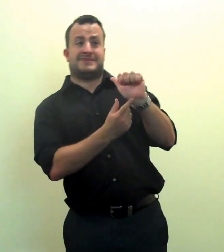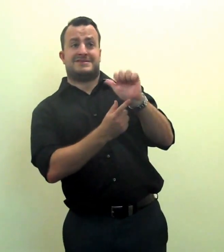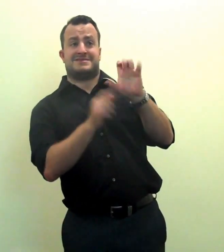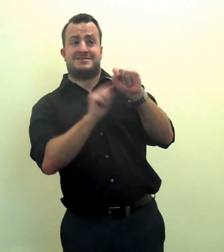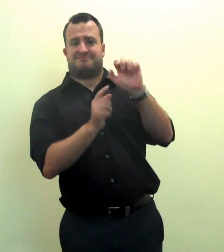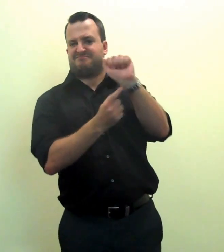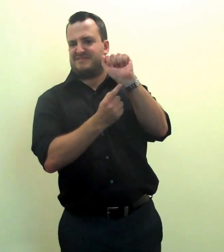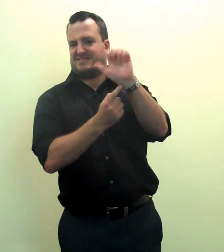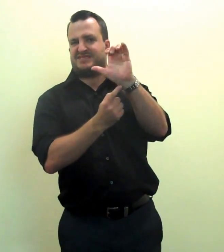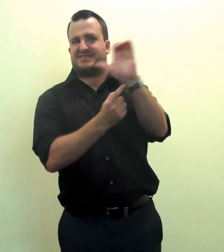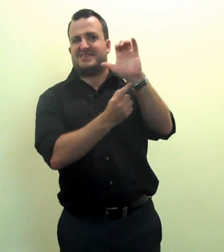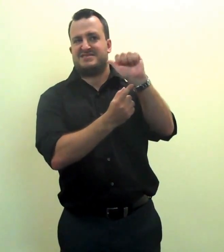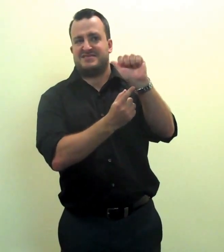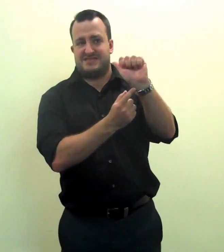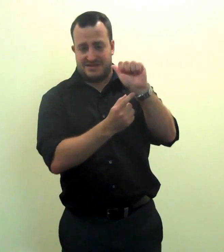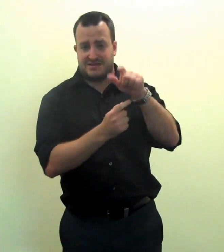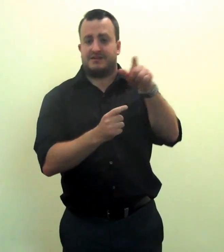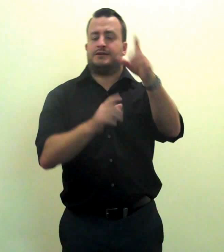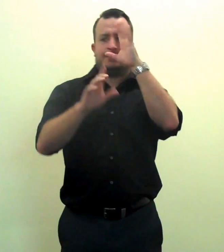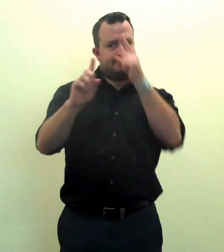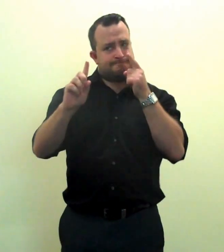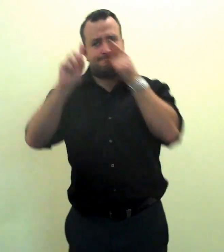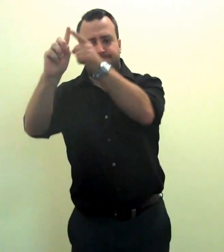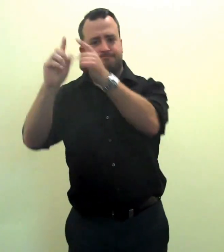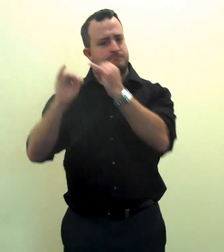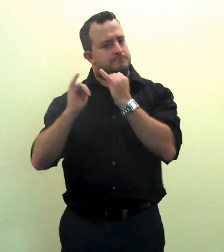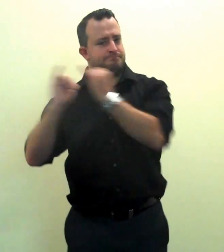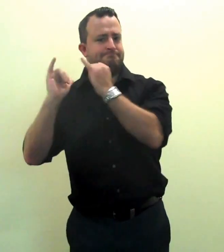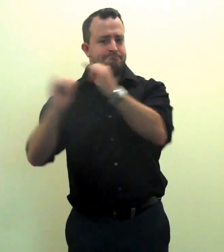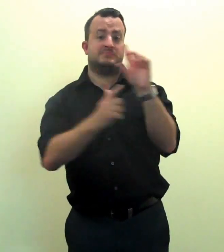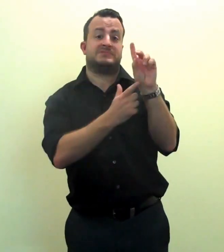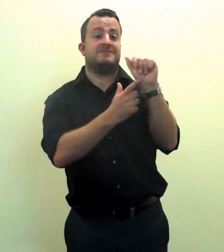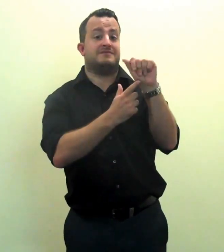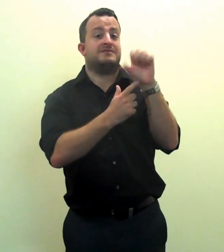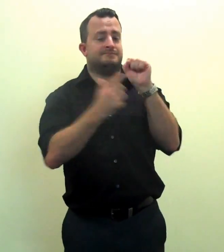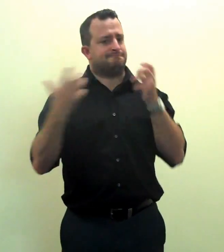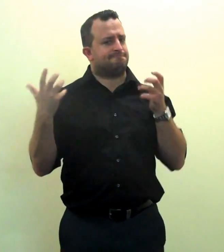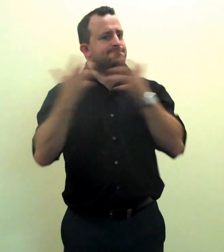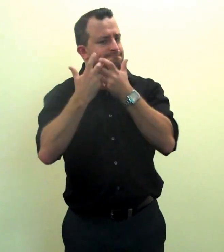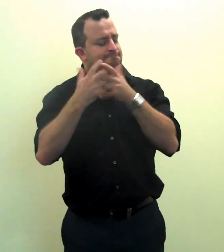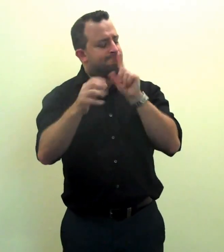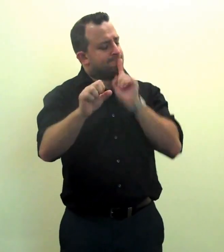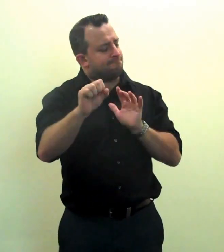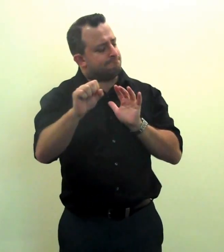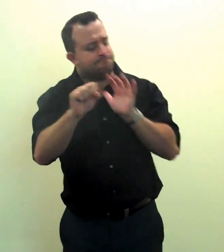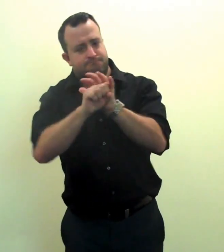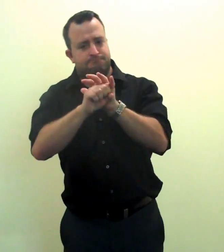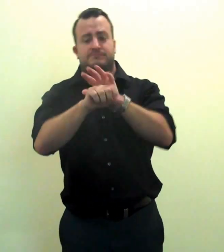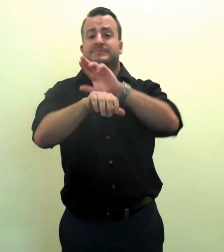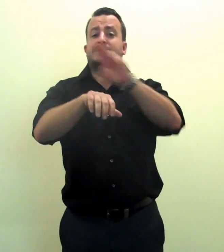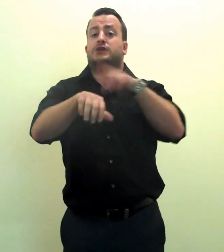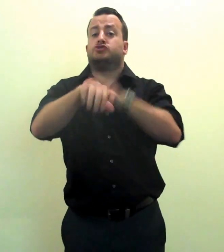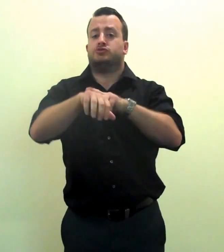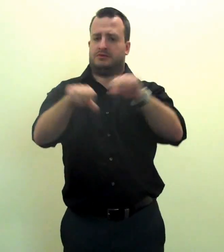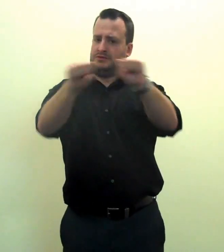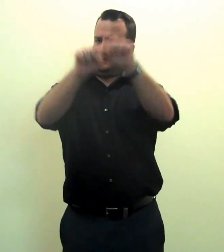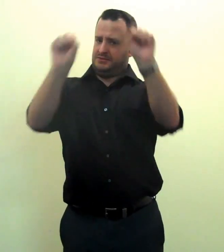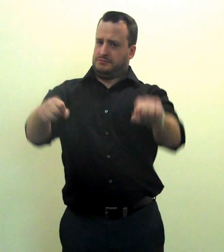This act is in line with DAS's pledge towards more involvement with national and